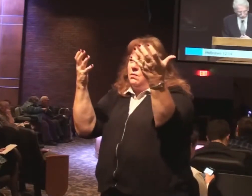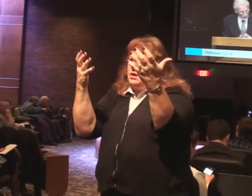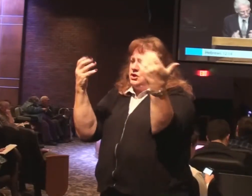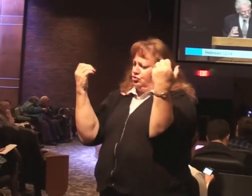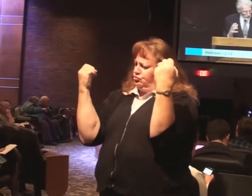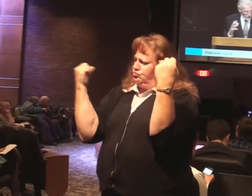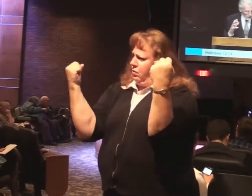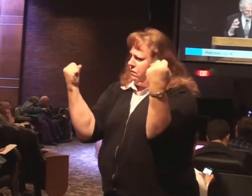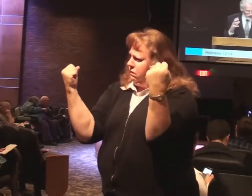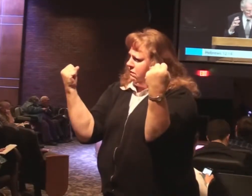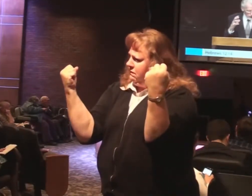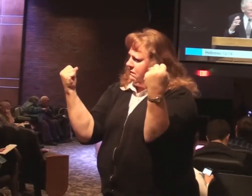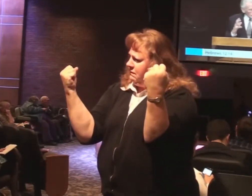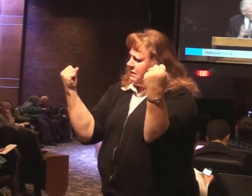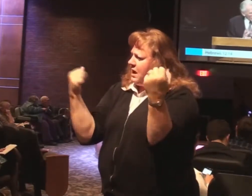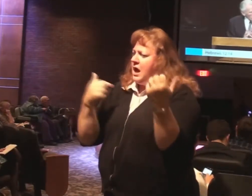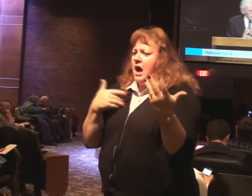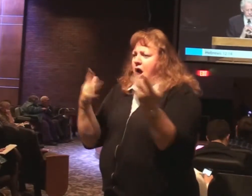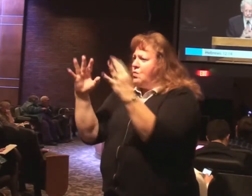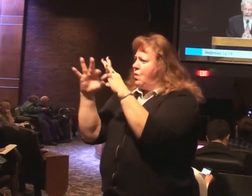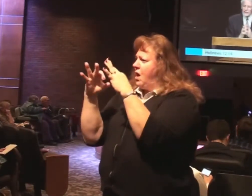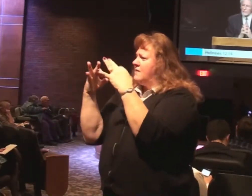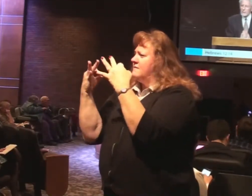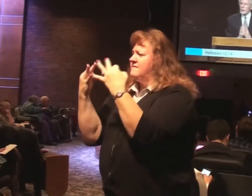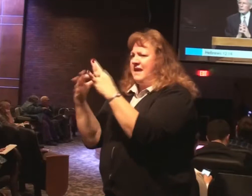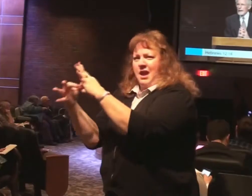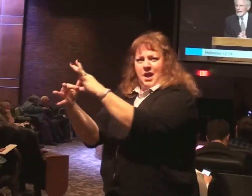We want the family of God. To be united.